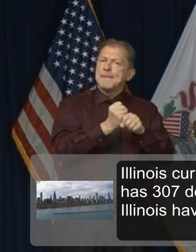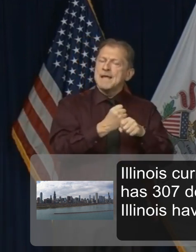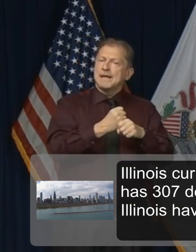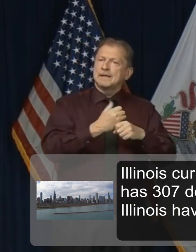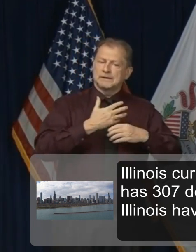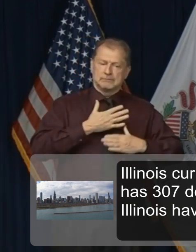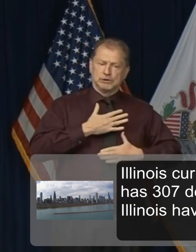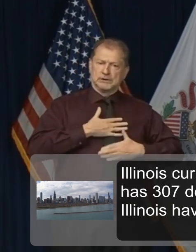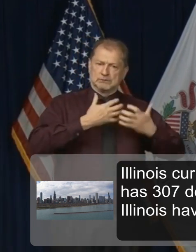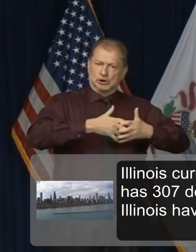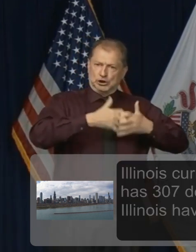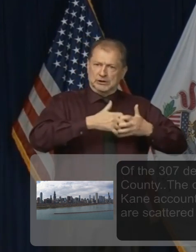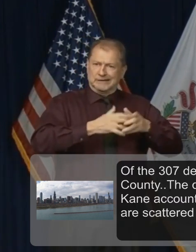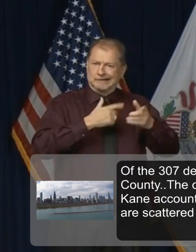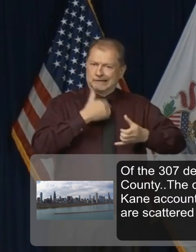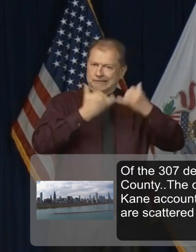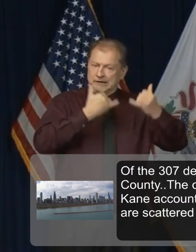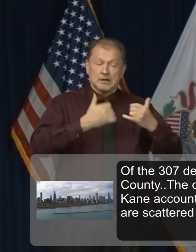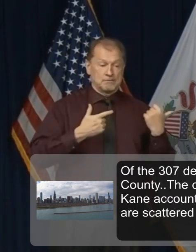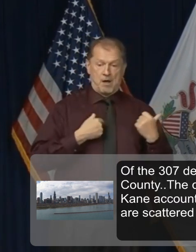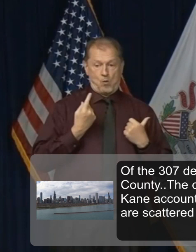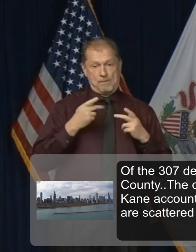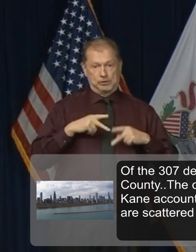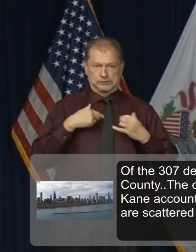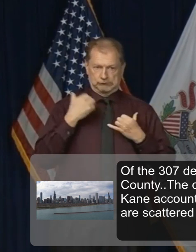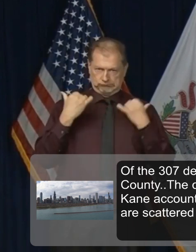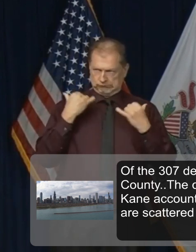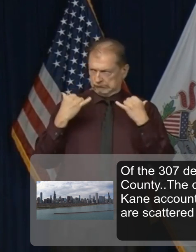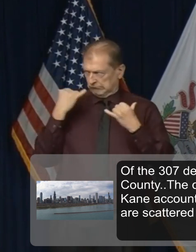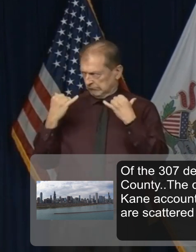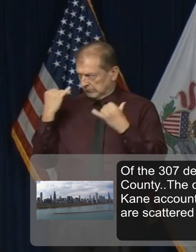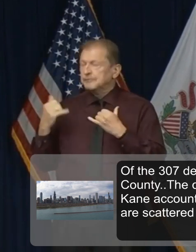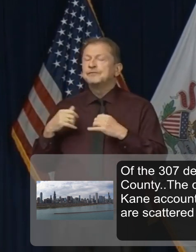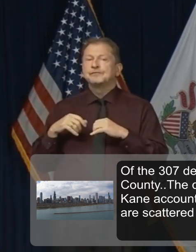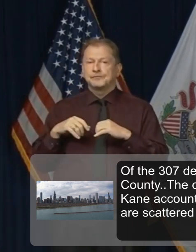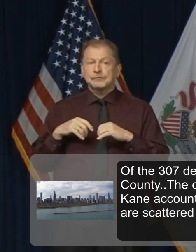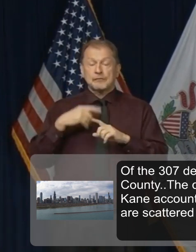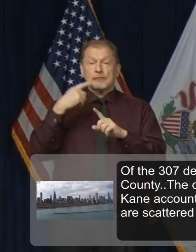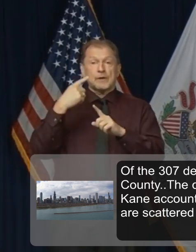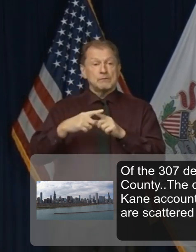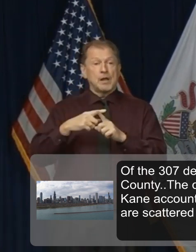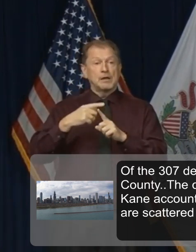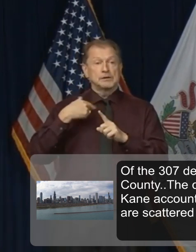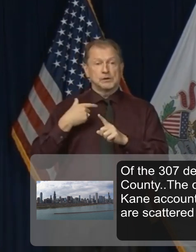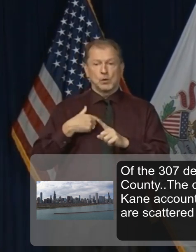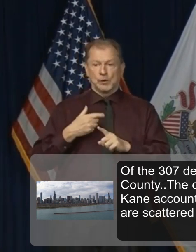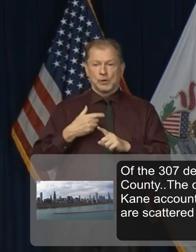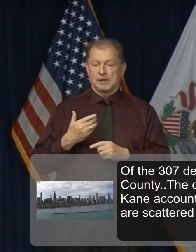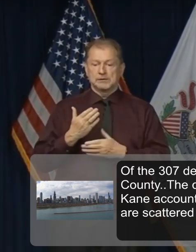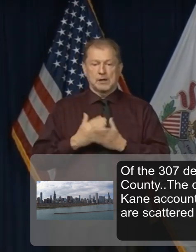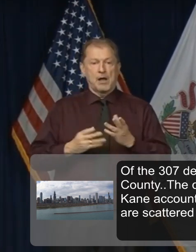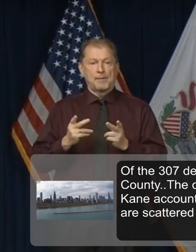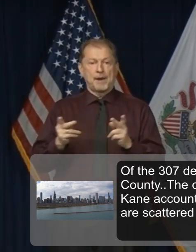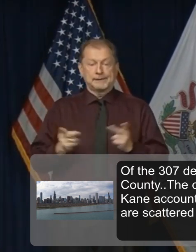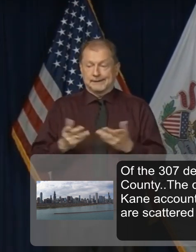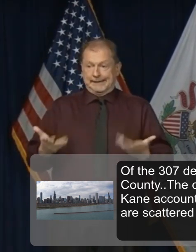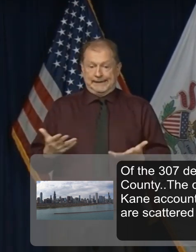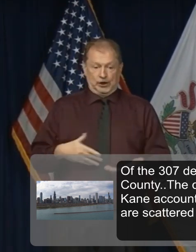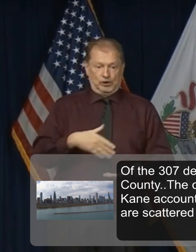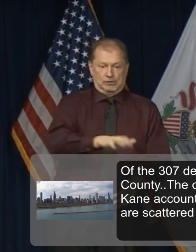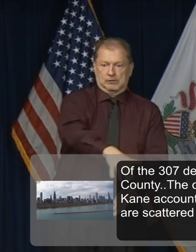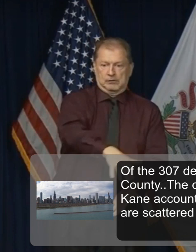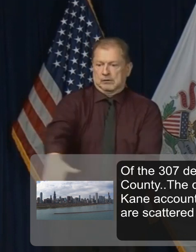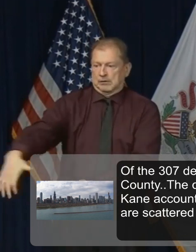can. I'm just one person that's been on the phone around ventilators. We've also collected up ventilators from places that you